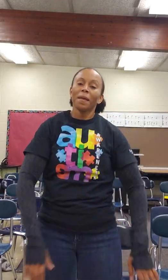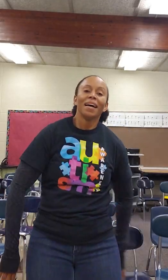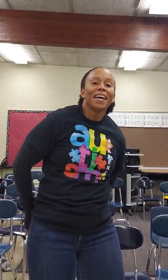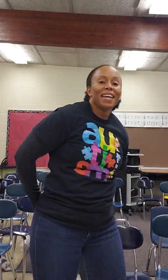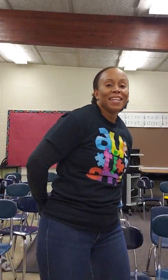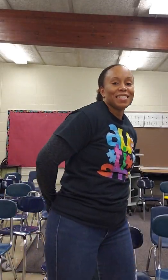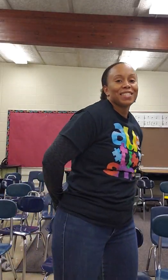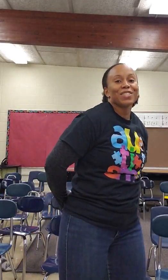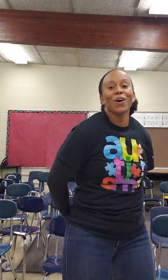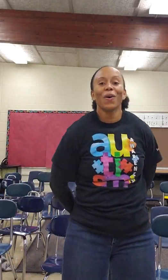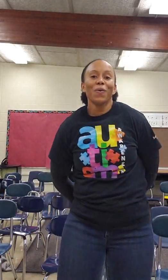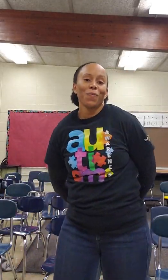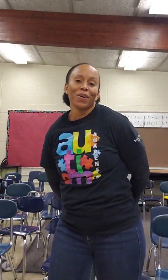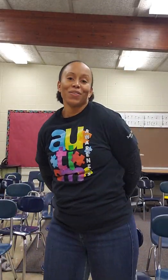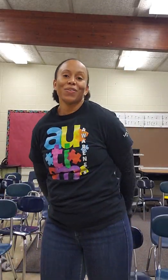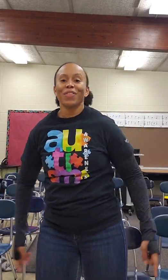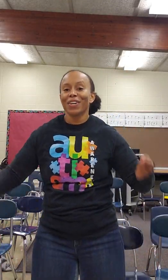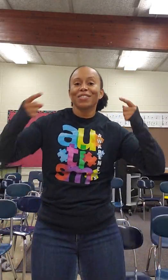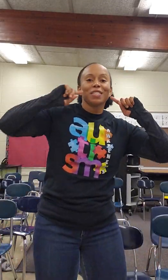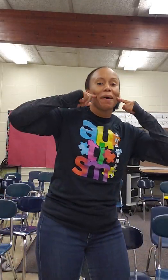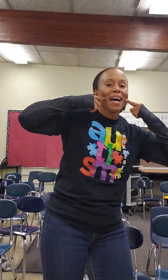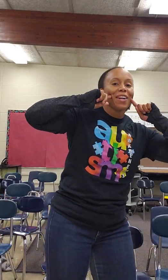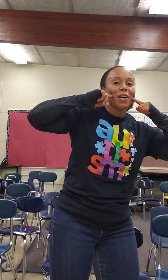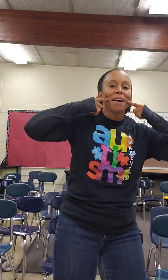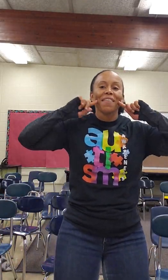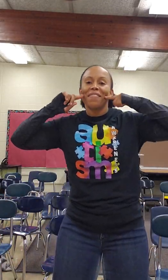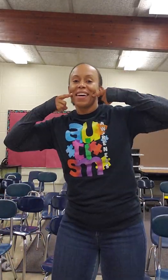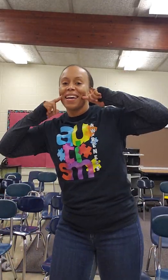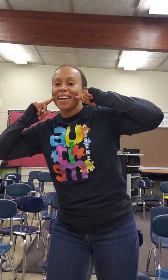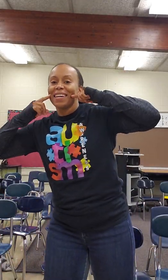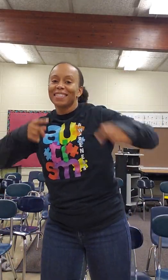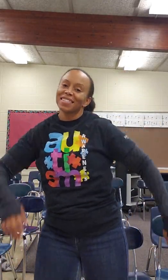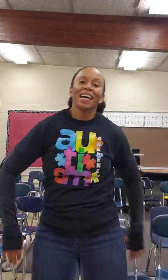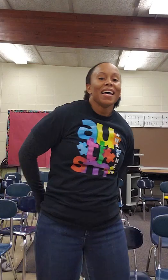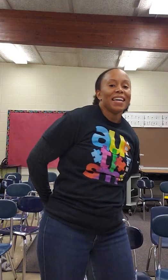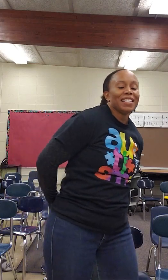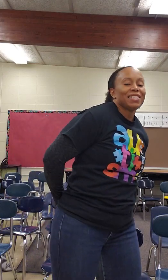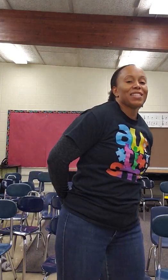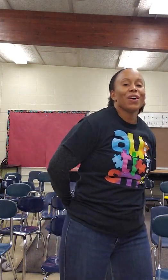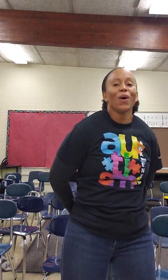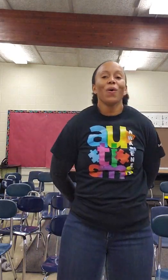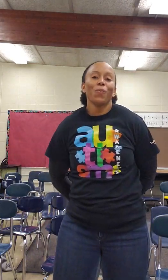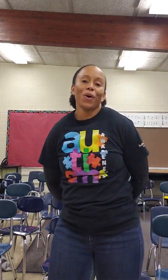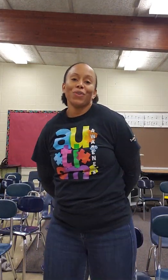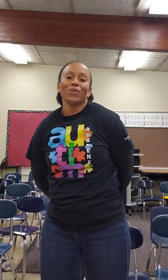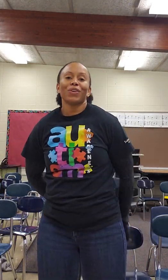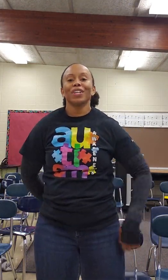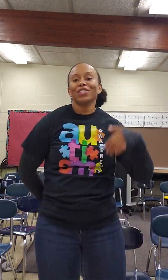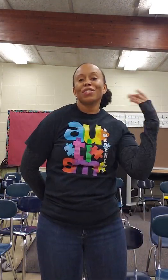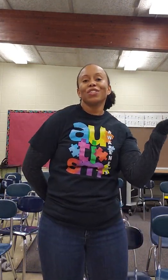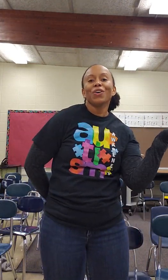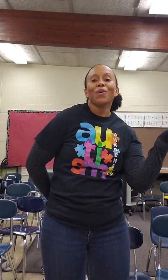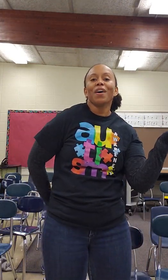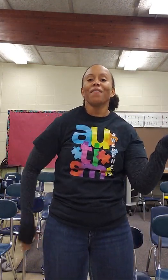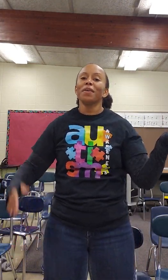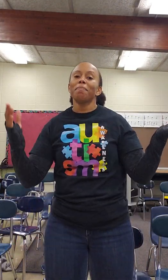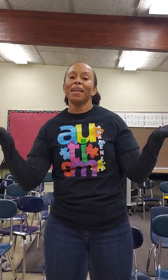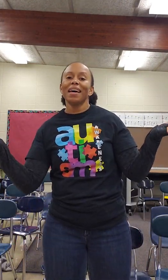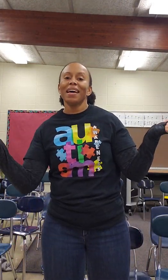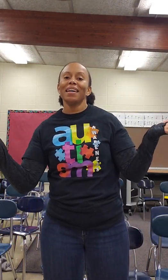It's no wonder there's a smile on my face. It's no wonder, cause there's snow every place.